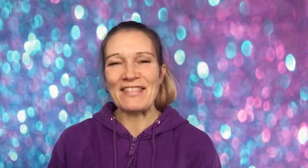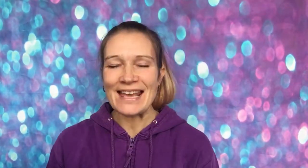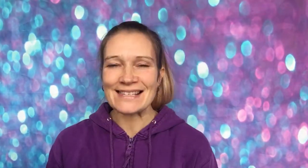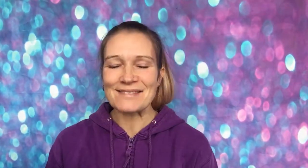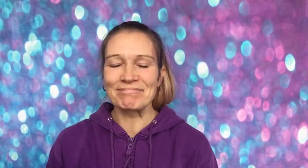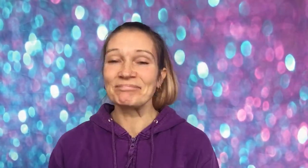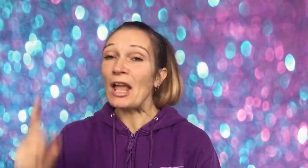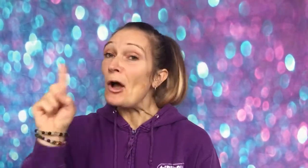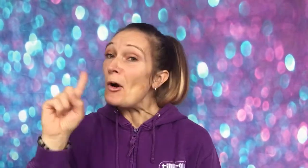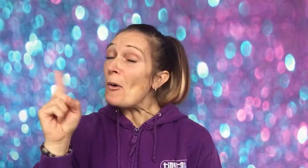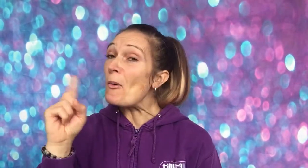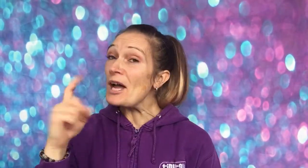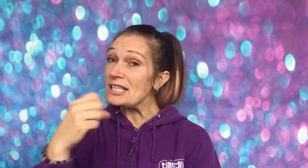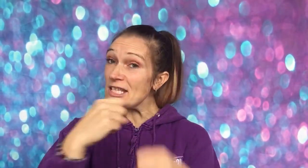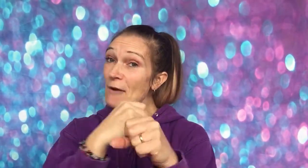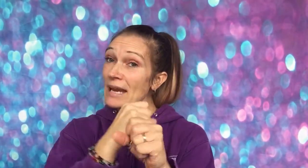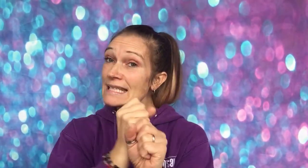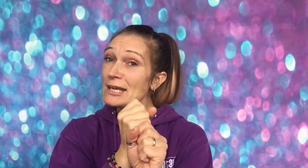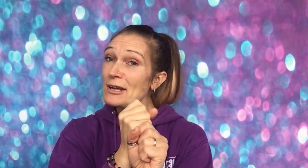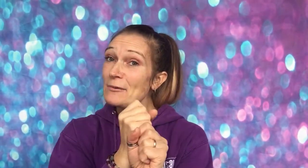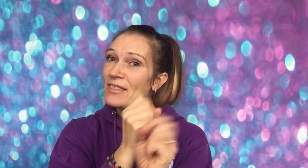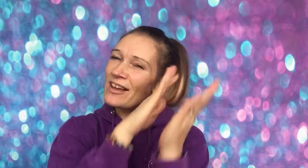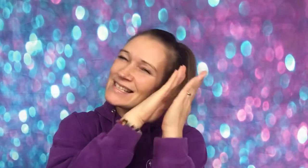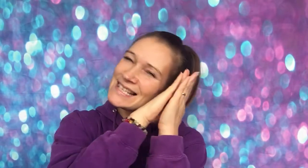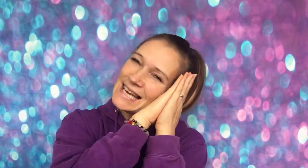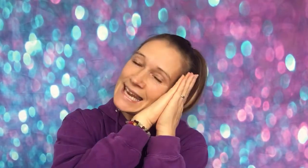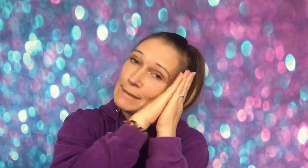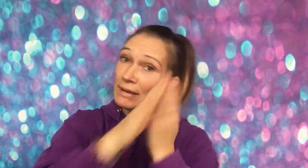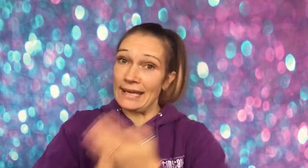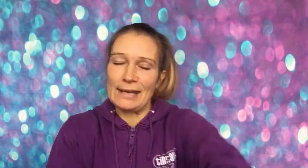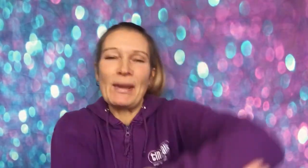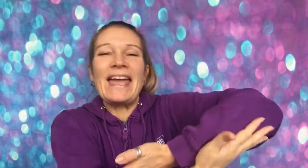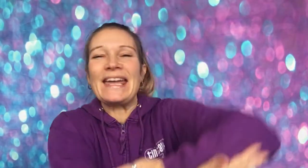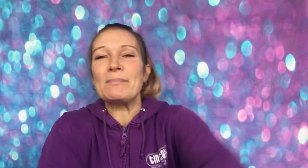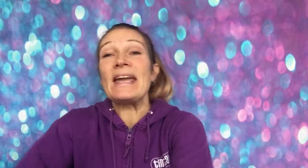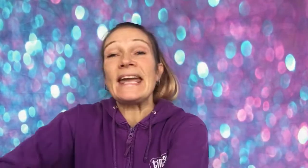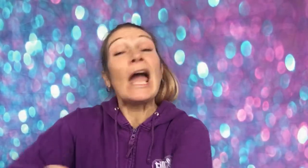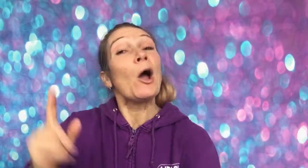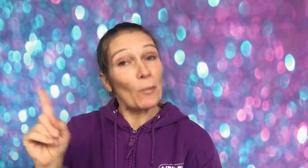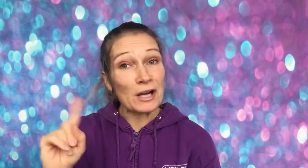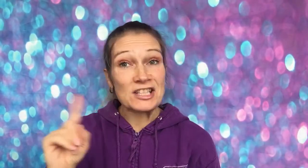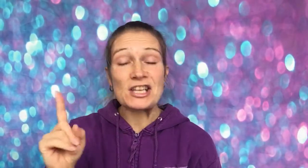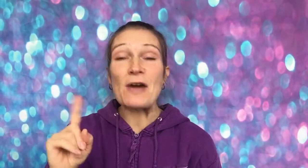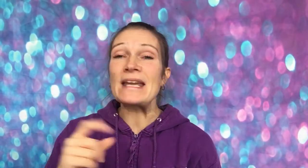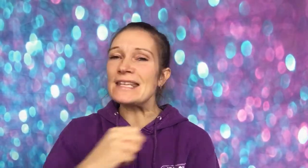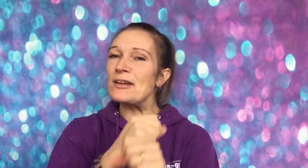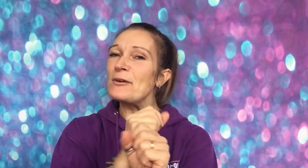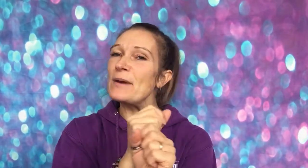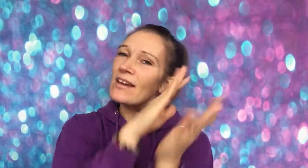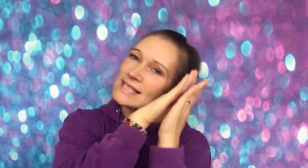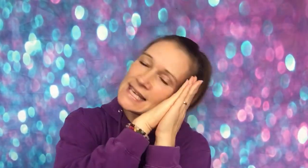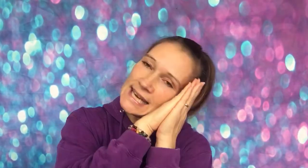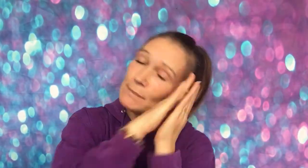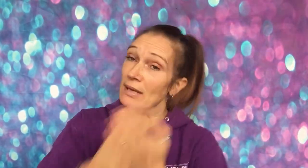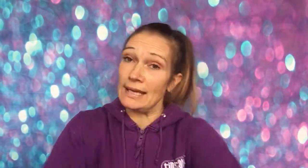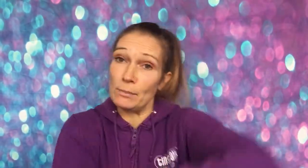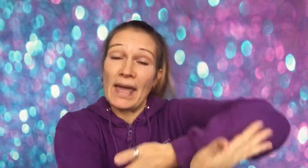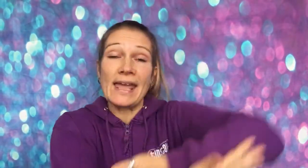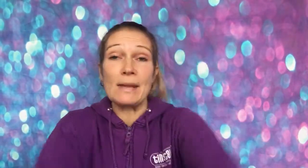this. What shall we do with a sleepy baby? What shall we do with a sleepy baby?